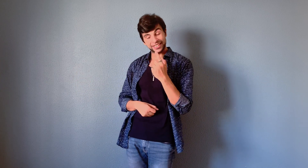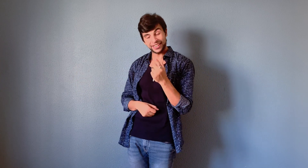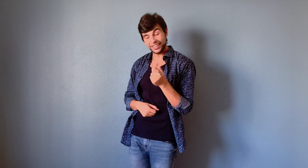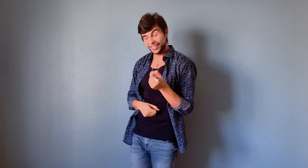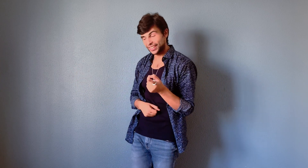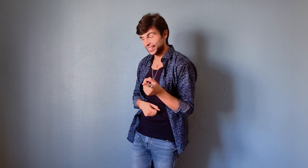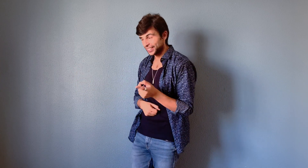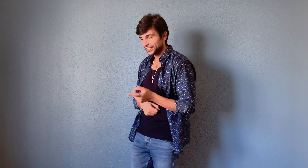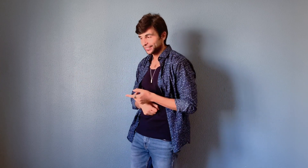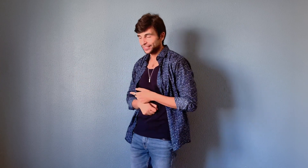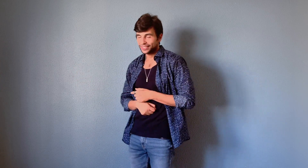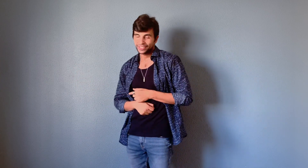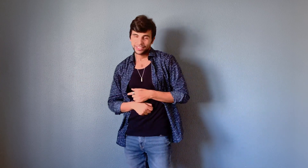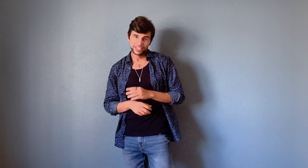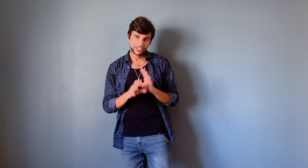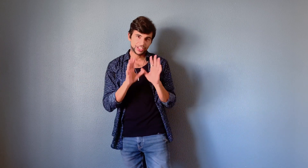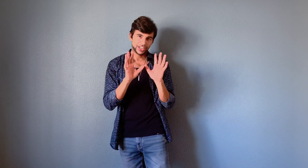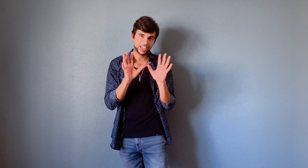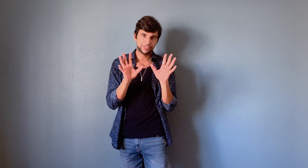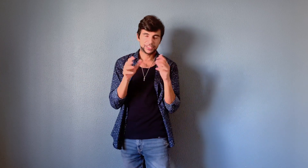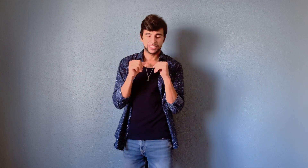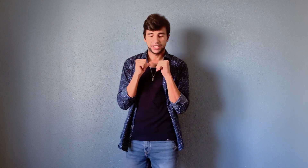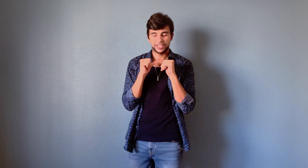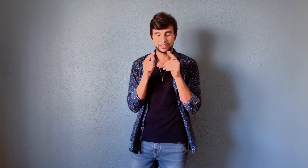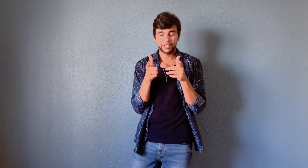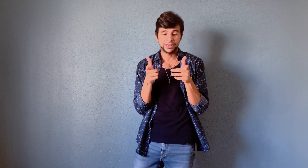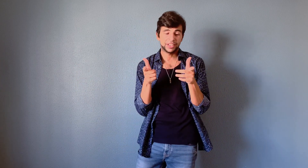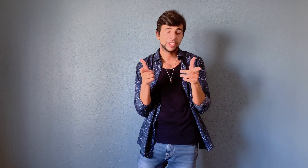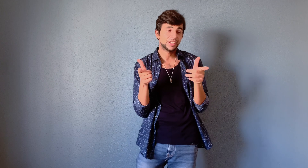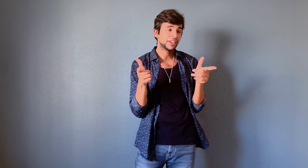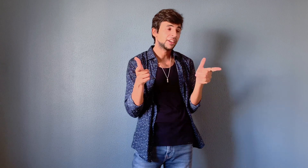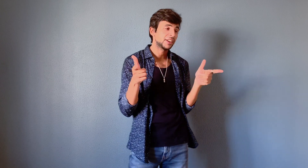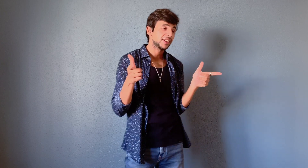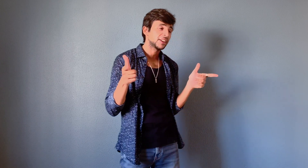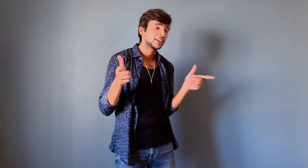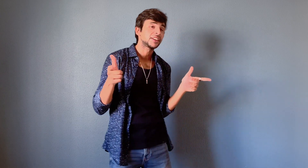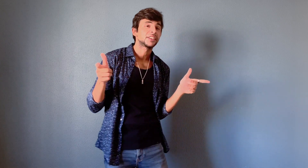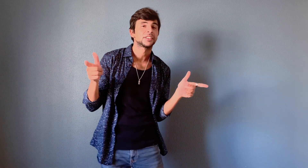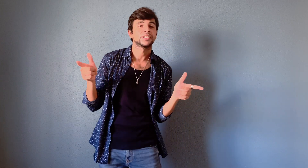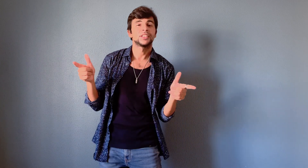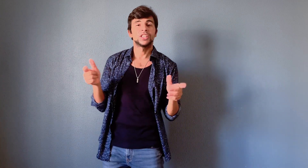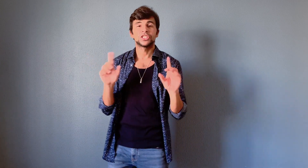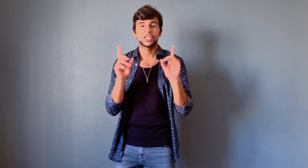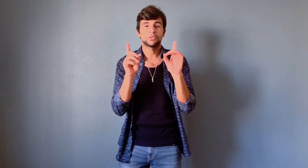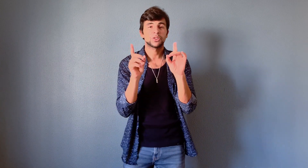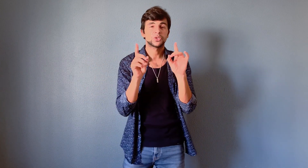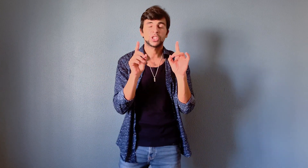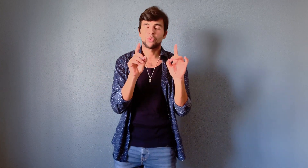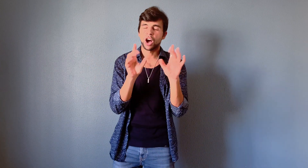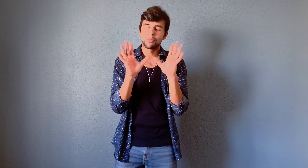She never sees me Qualcosa do amor